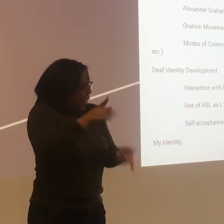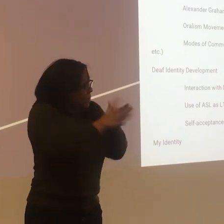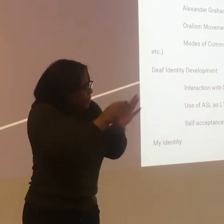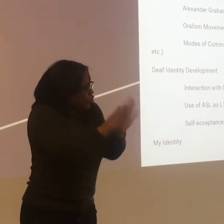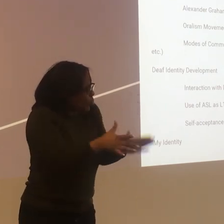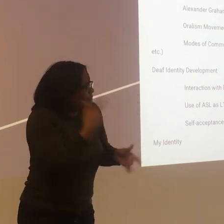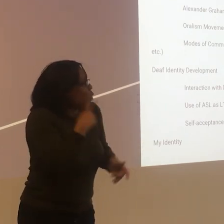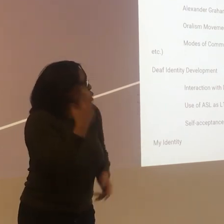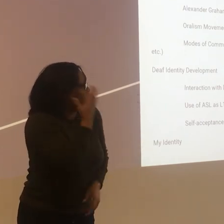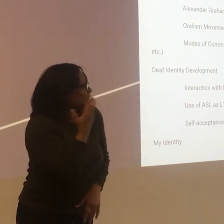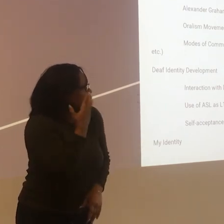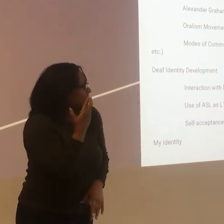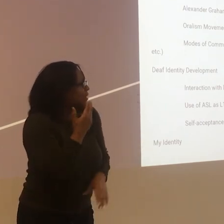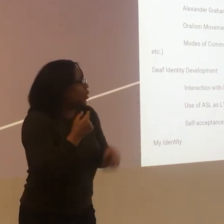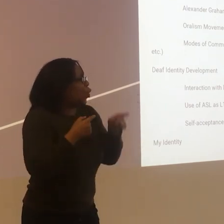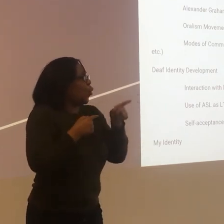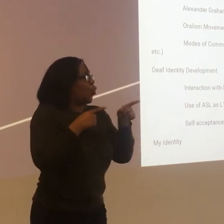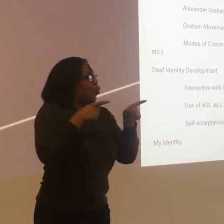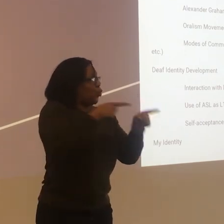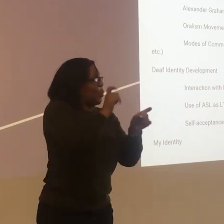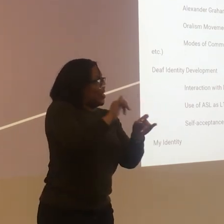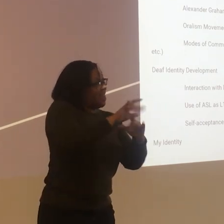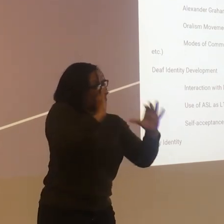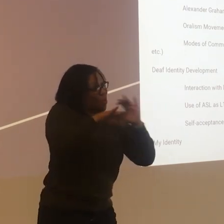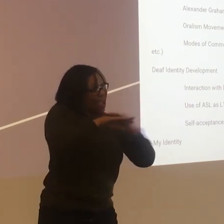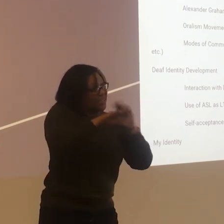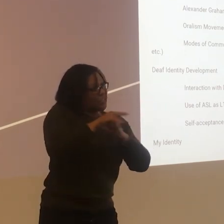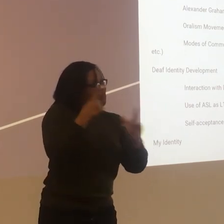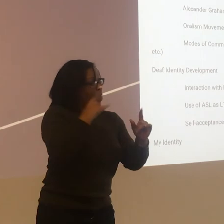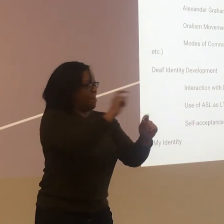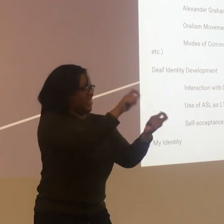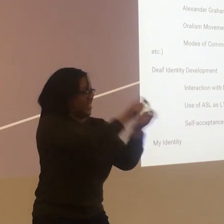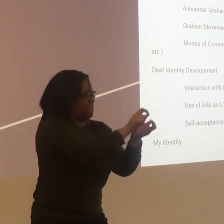fits. You know, you're asking for that type of interpreter for a reason.